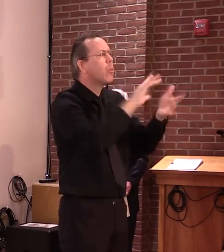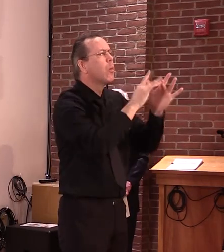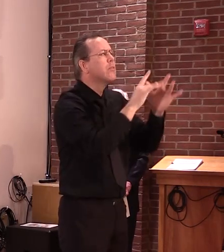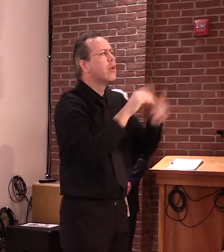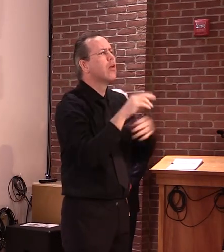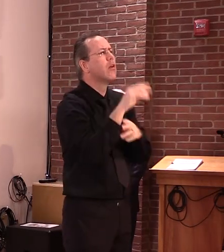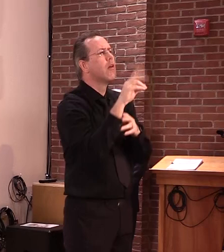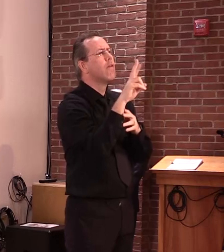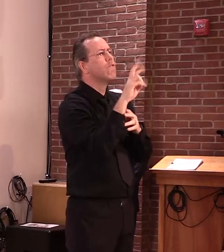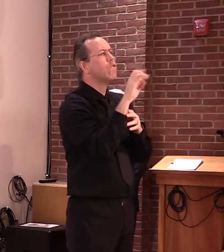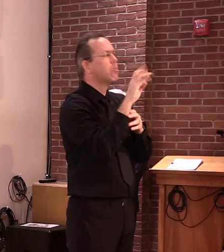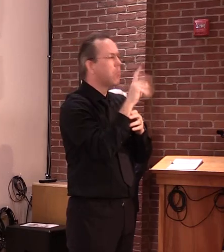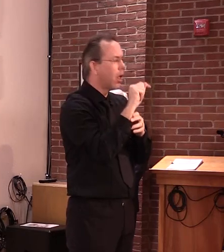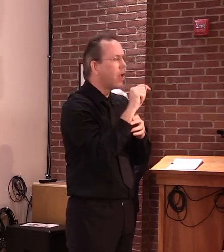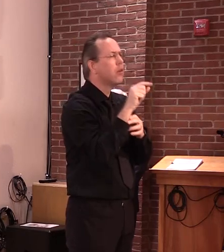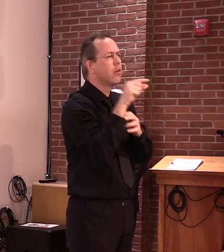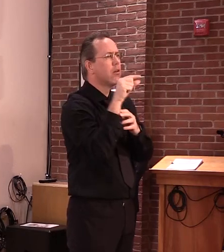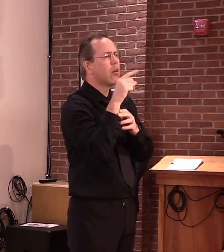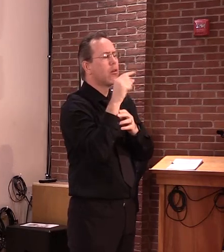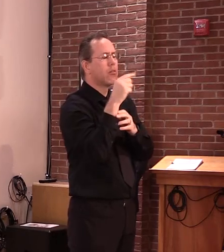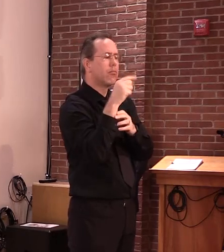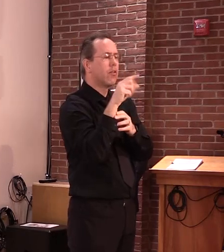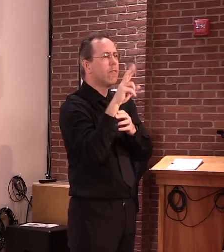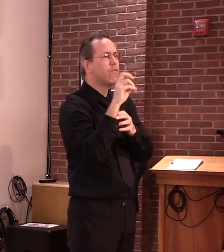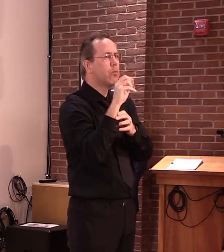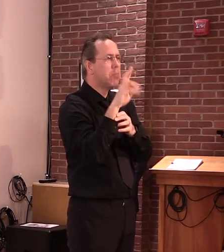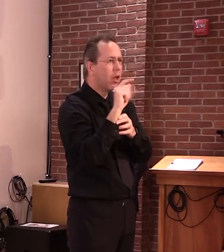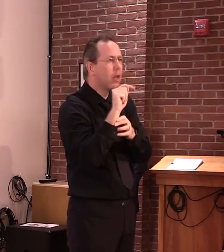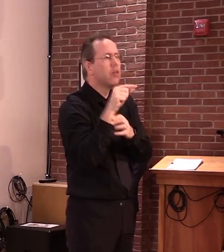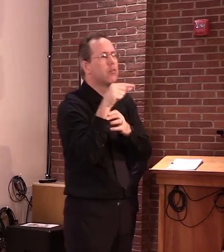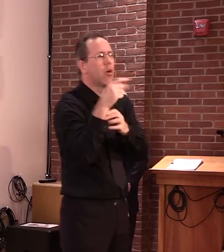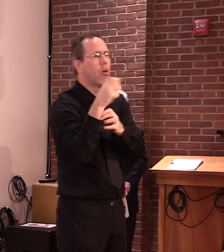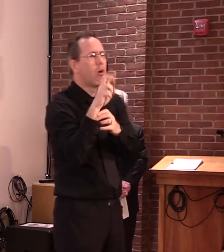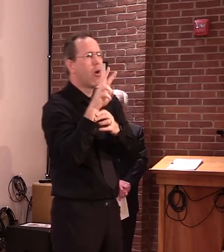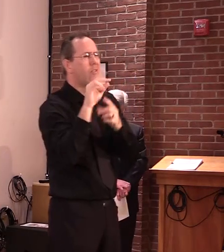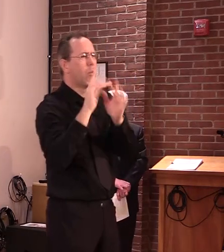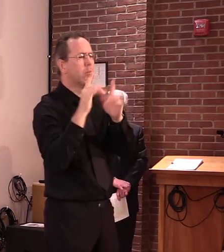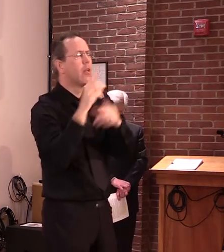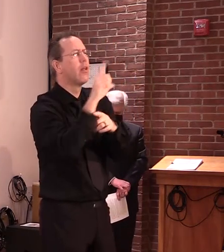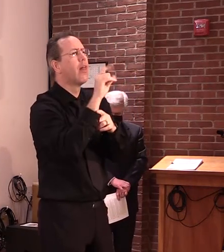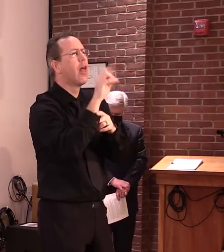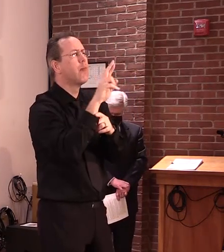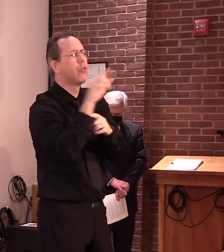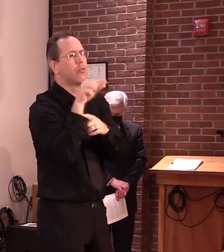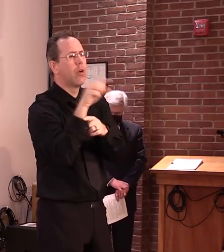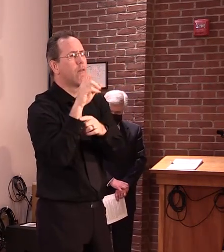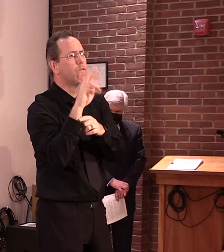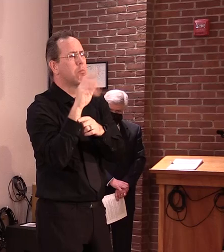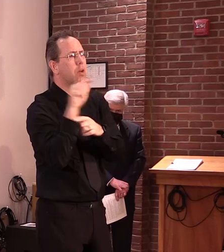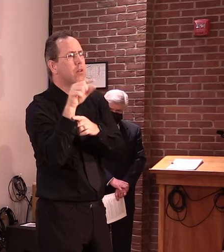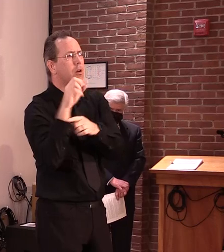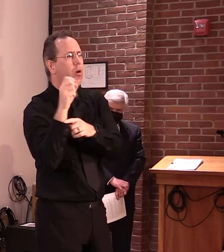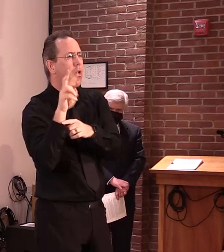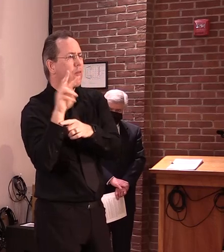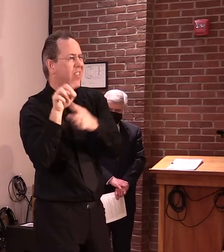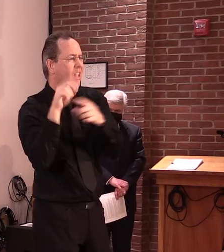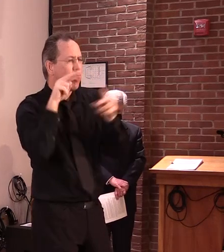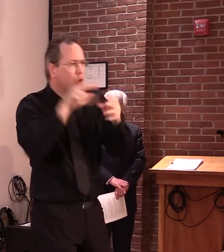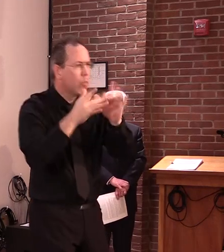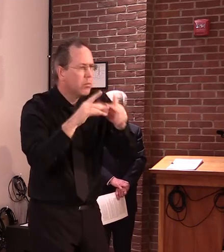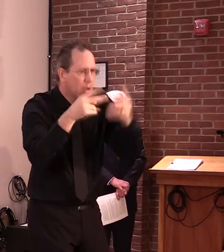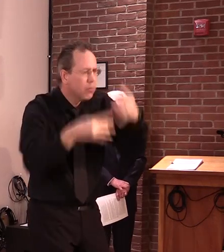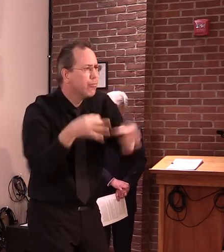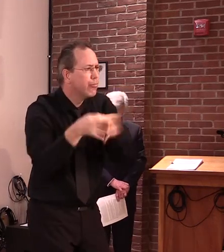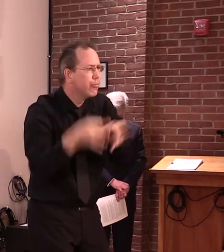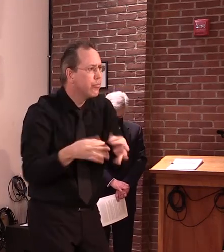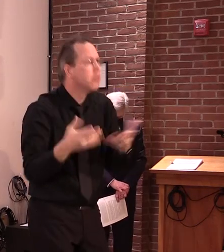encouraging customers to cover up as well. So, again, to be clear, the guidance we will release